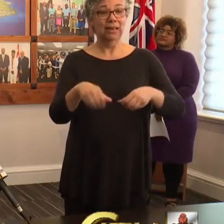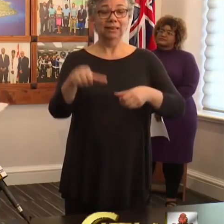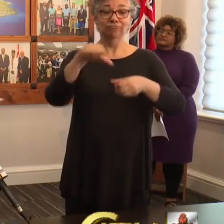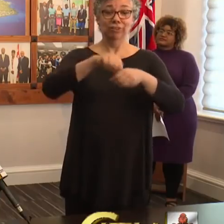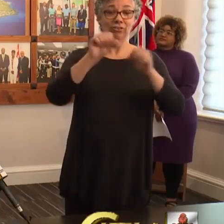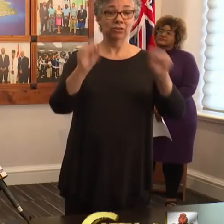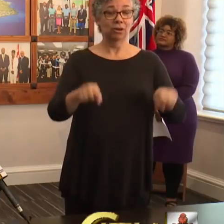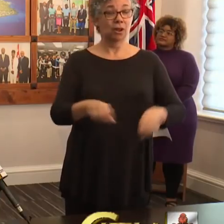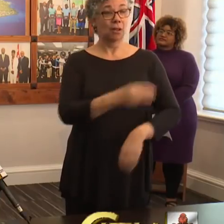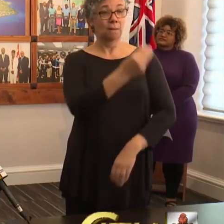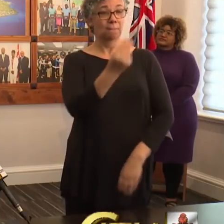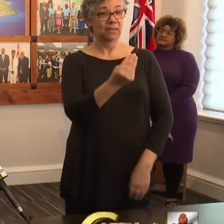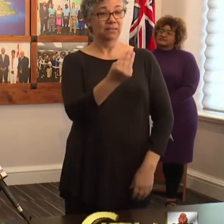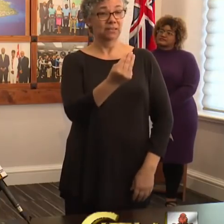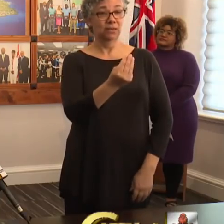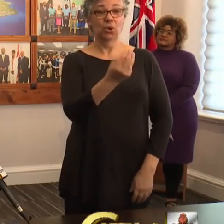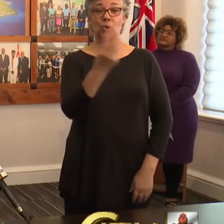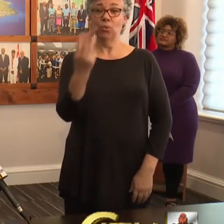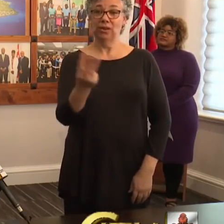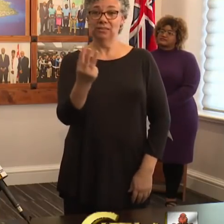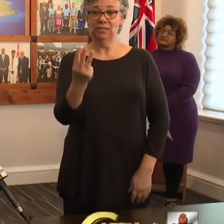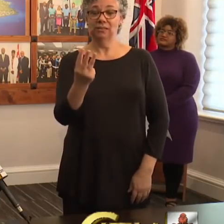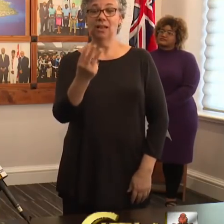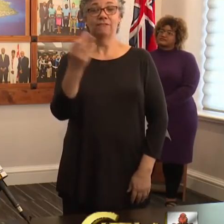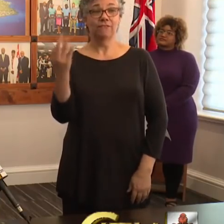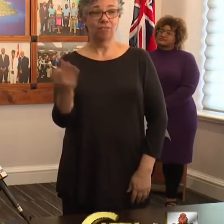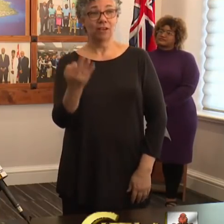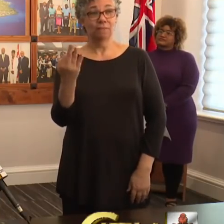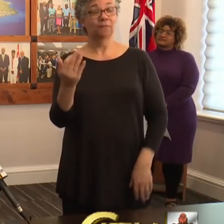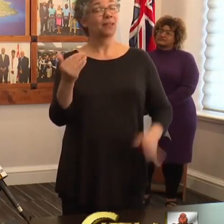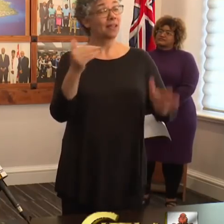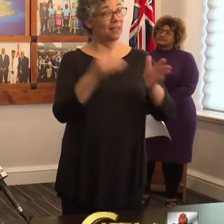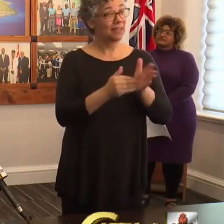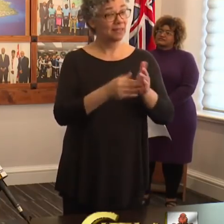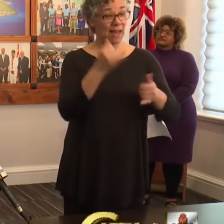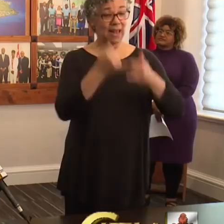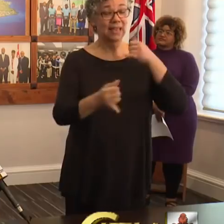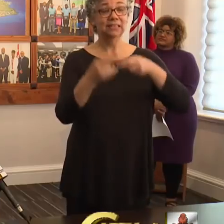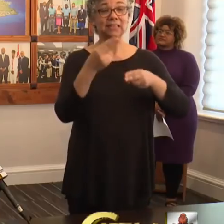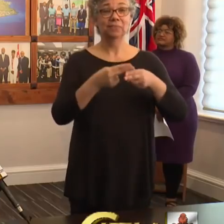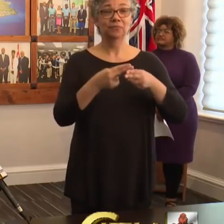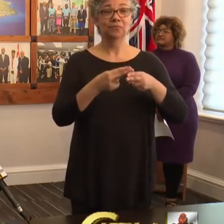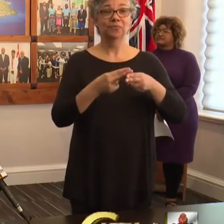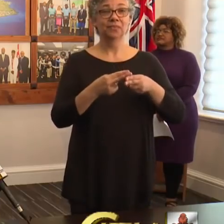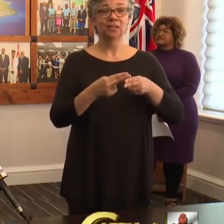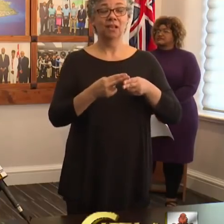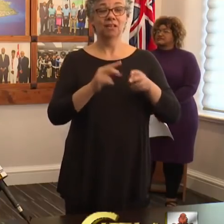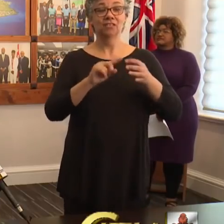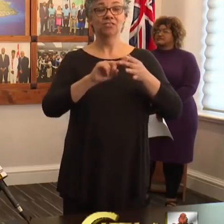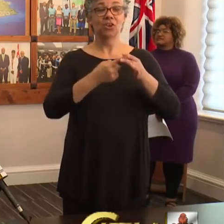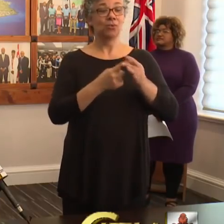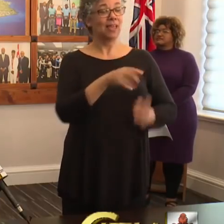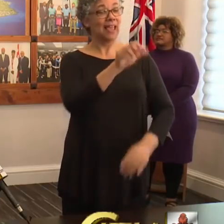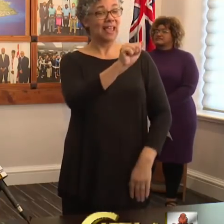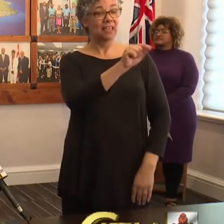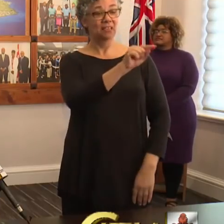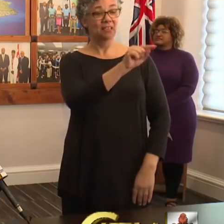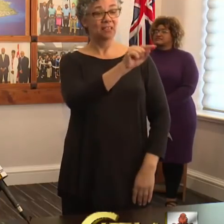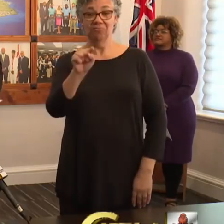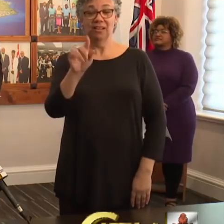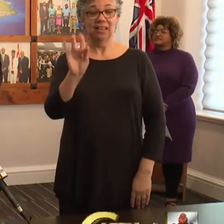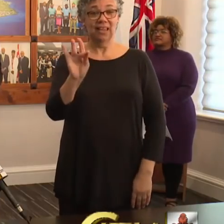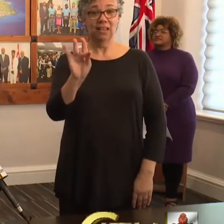Mondays, Wednesdays and Fridays. Again, last names from A to K,